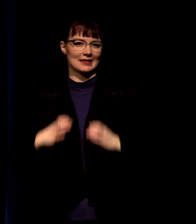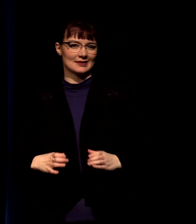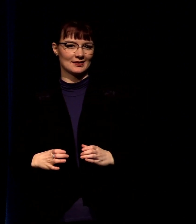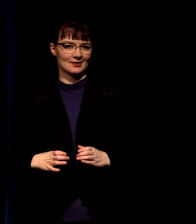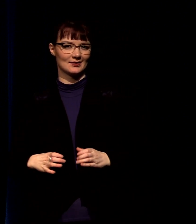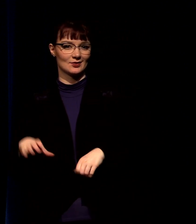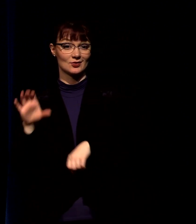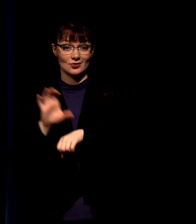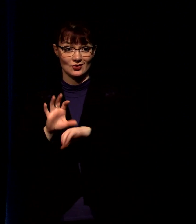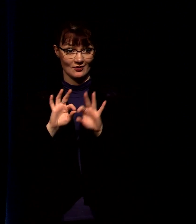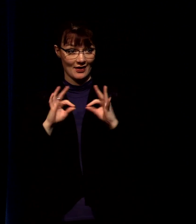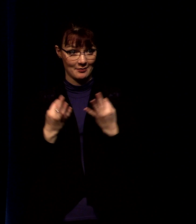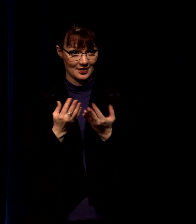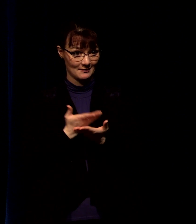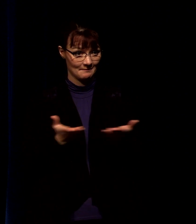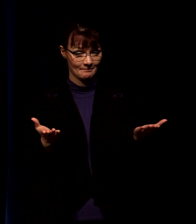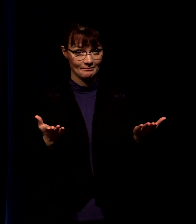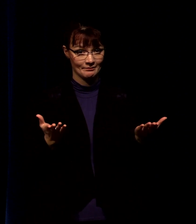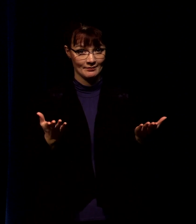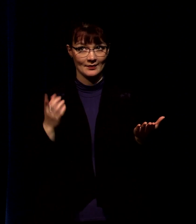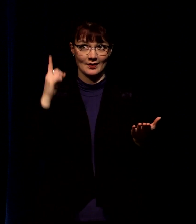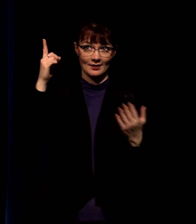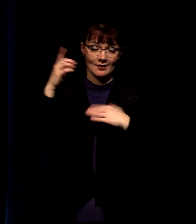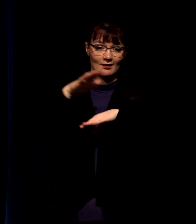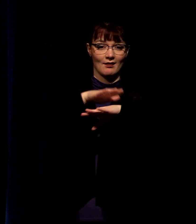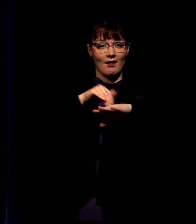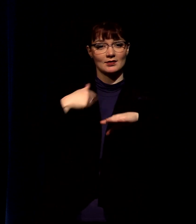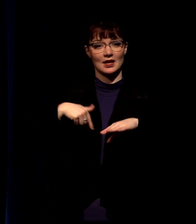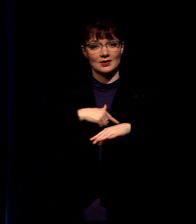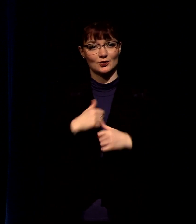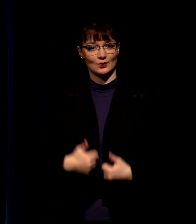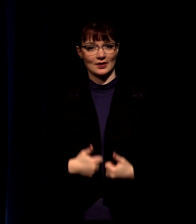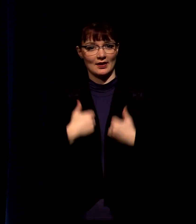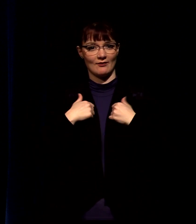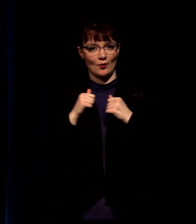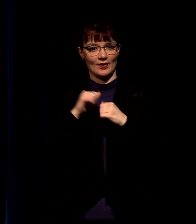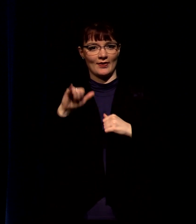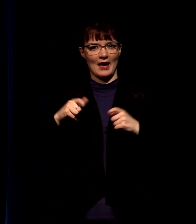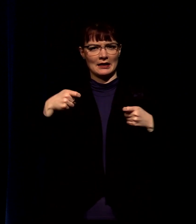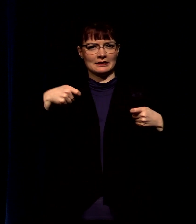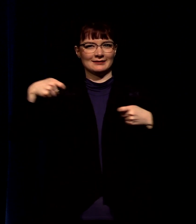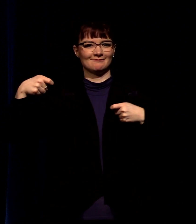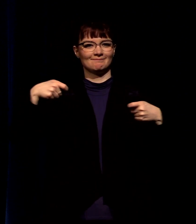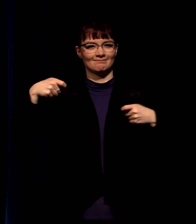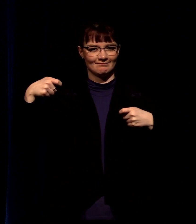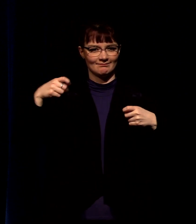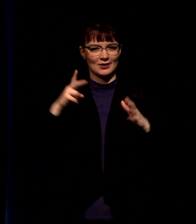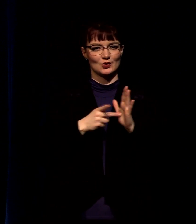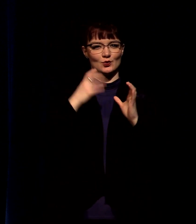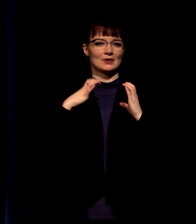church family we're called to live in that tension let's pray